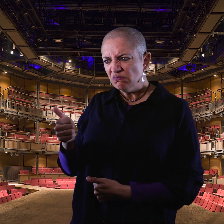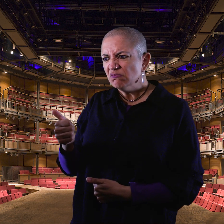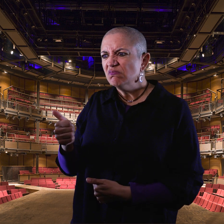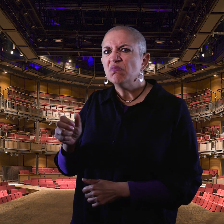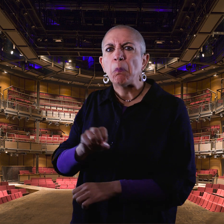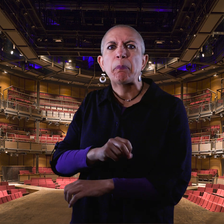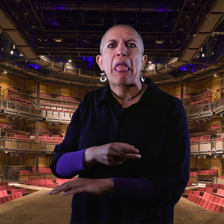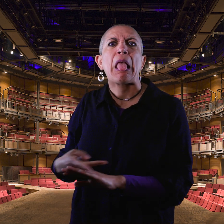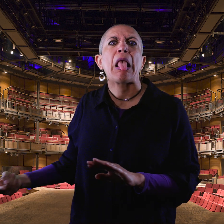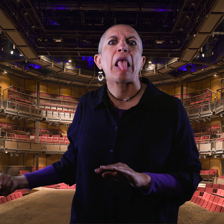when she returns.